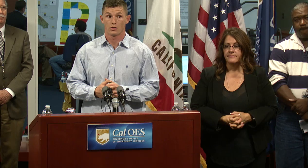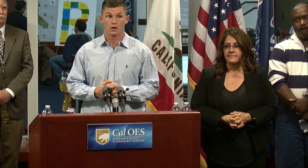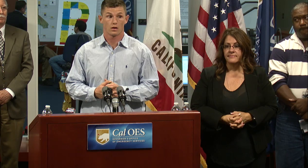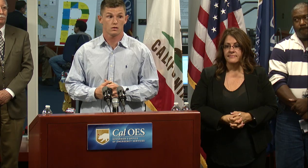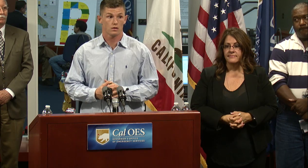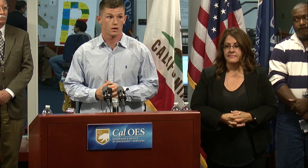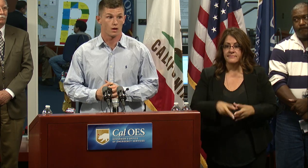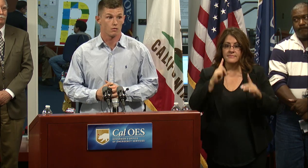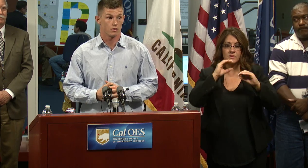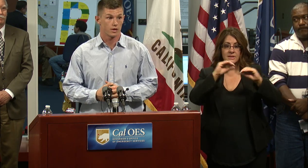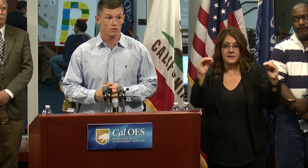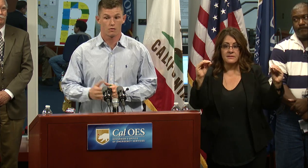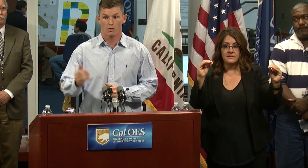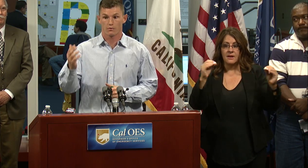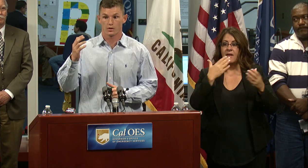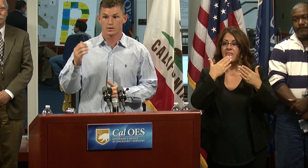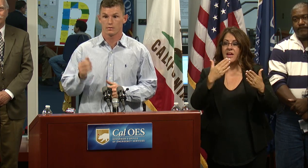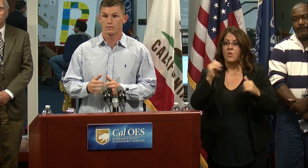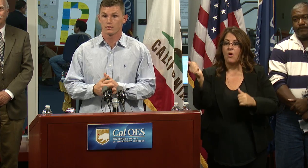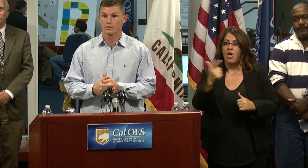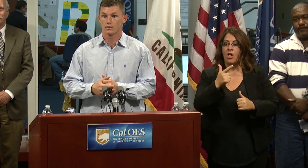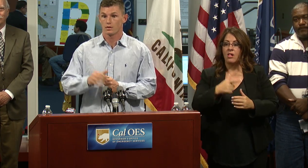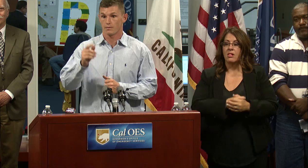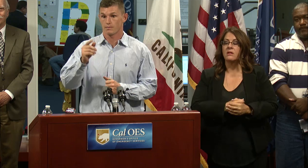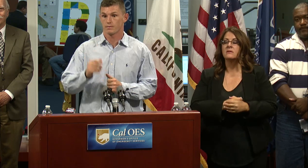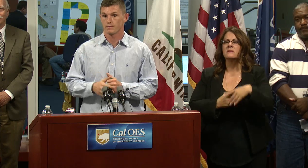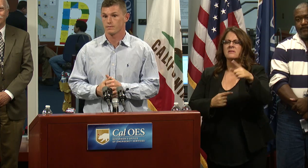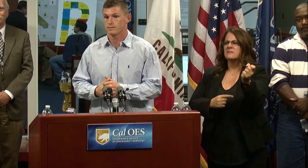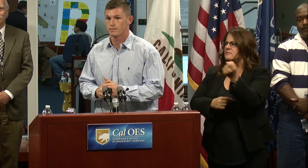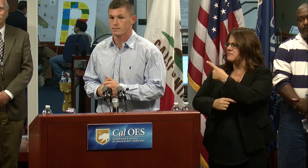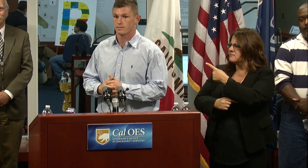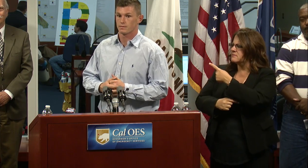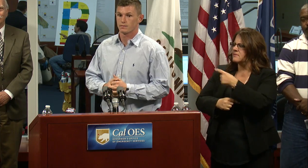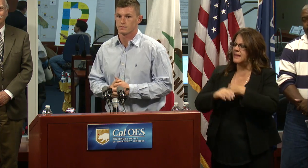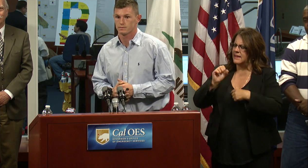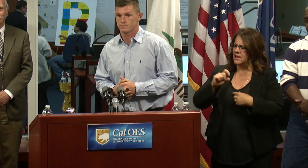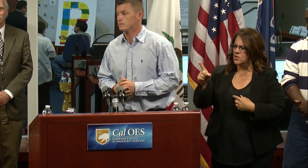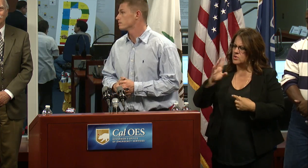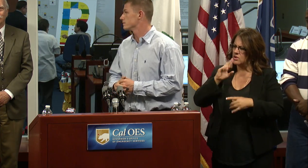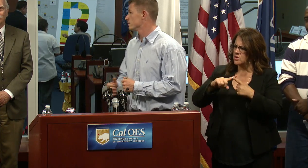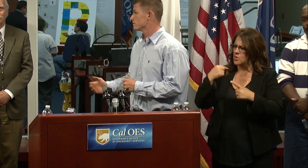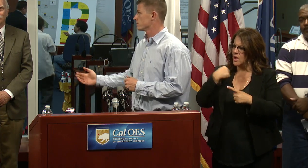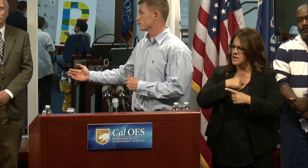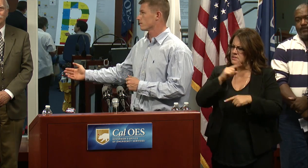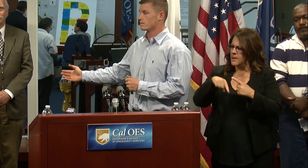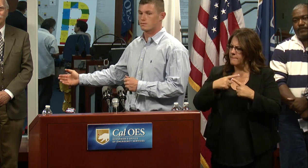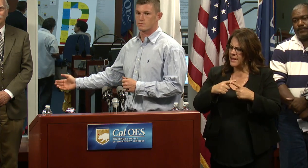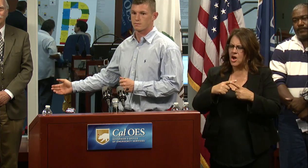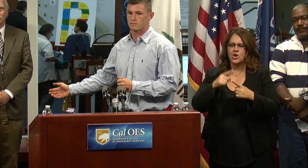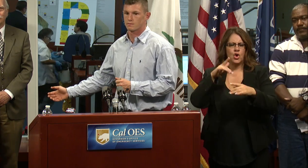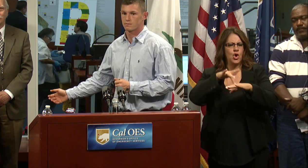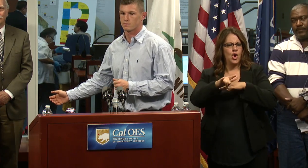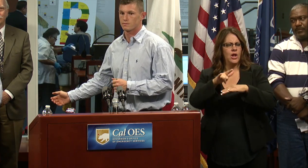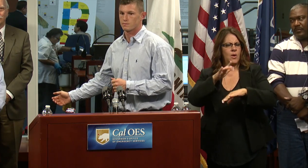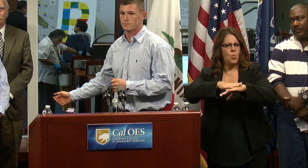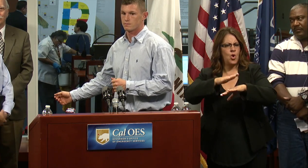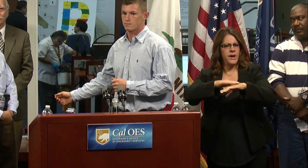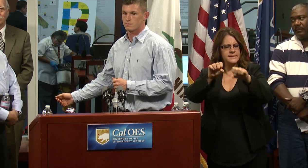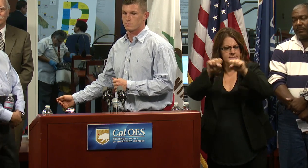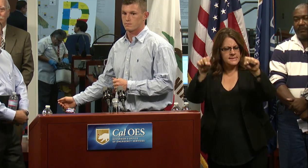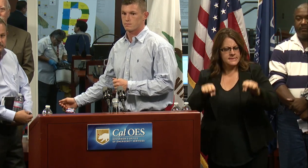Hearing none. Thank you, everyone. Can you talk to us about the possibility of an early warning system?